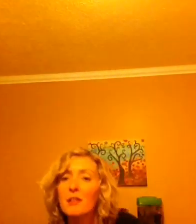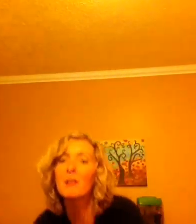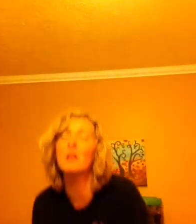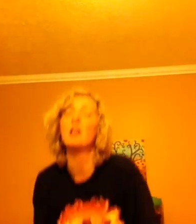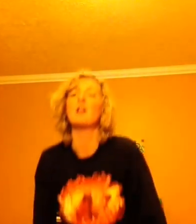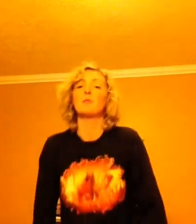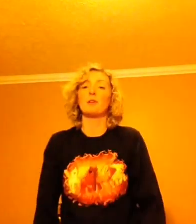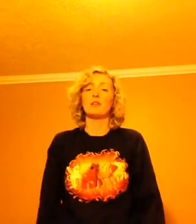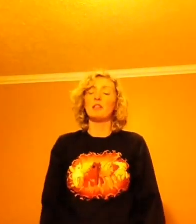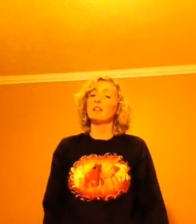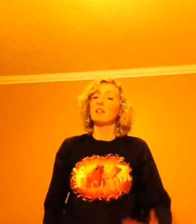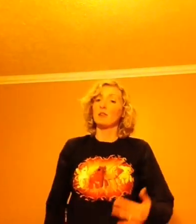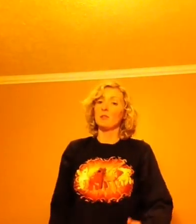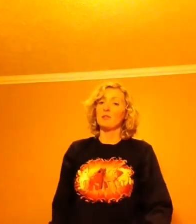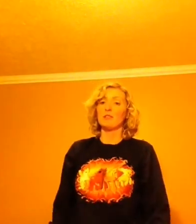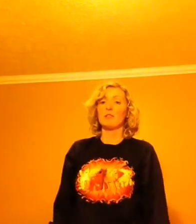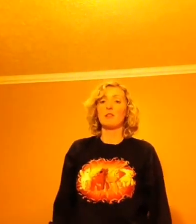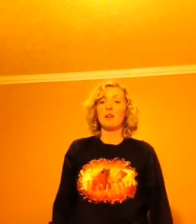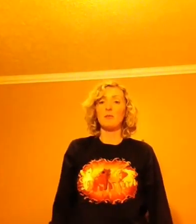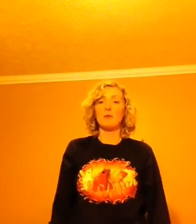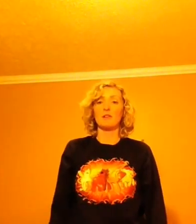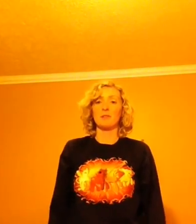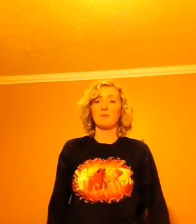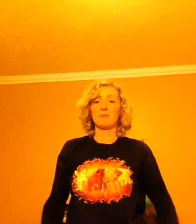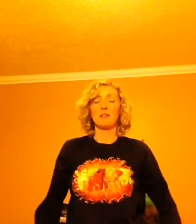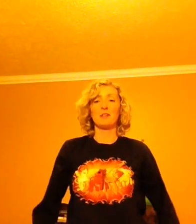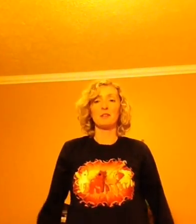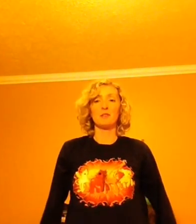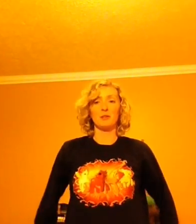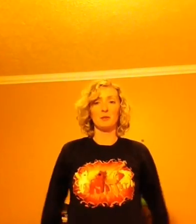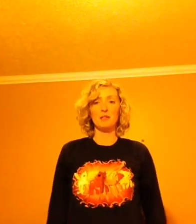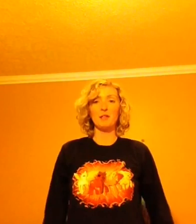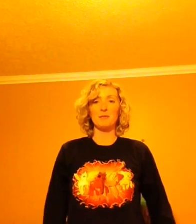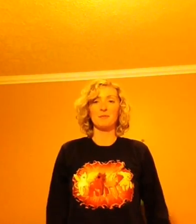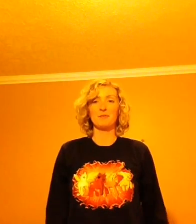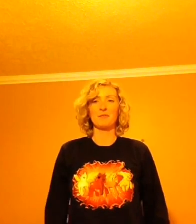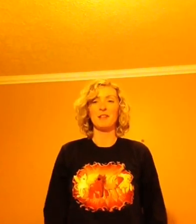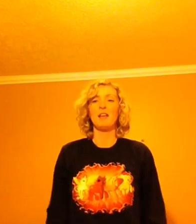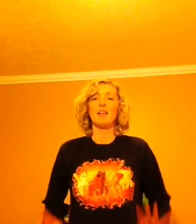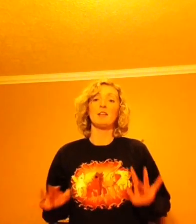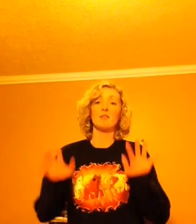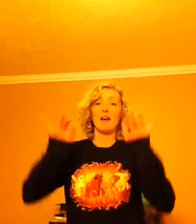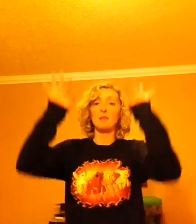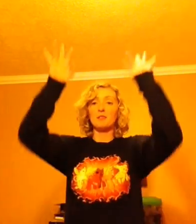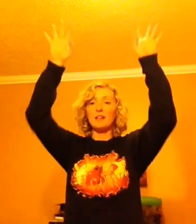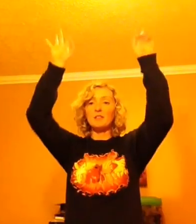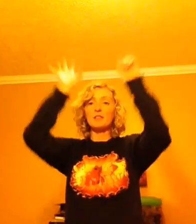where it goes into the ground water. So here we go, evaporation,